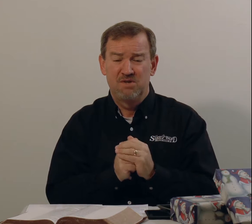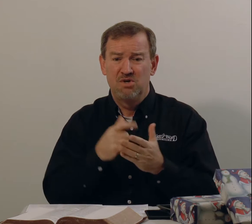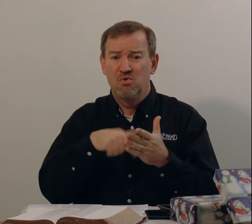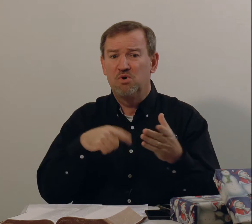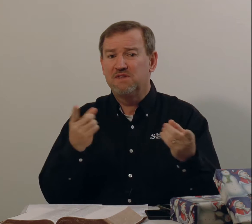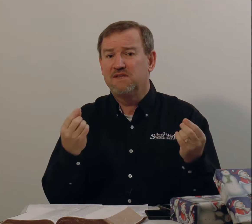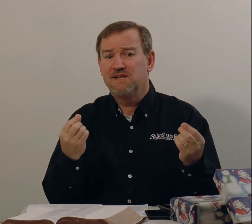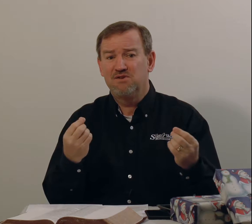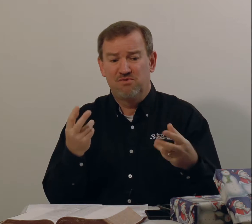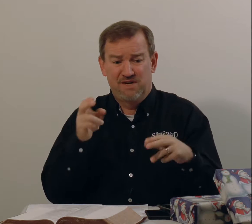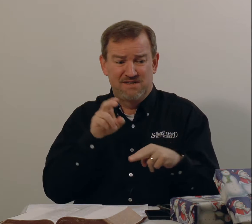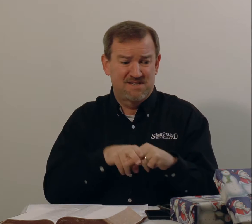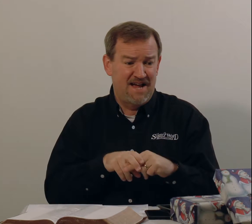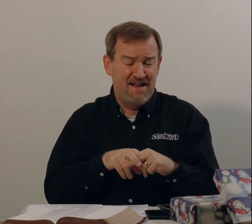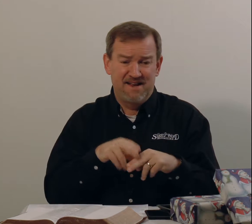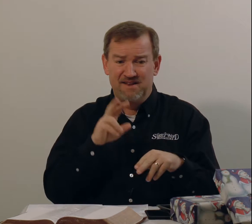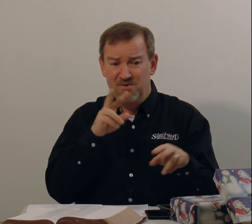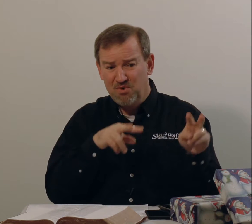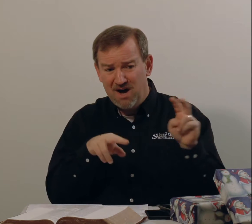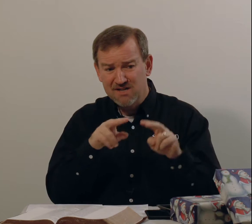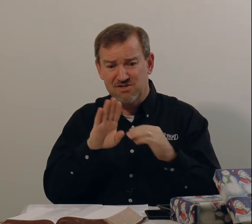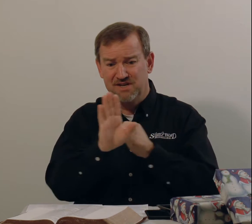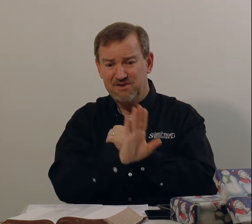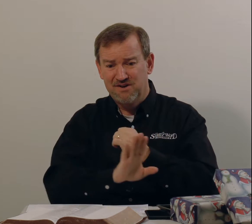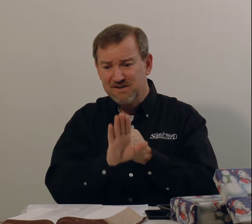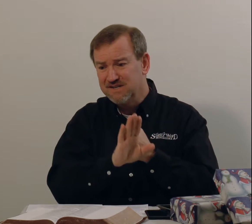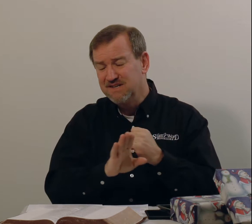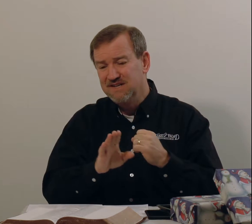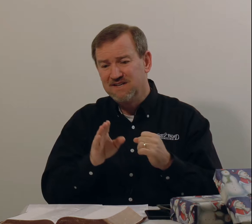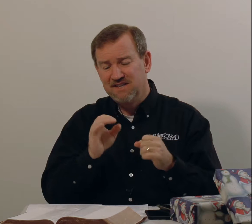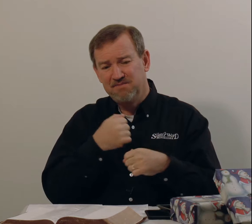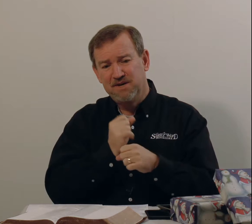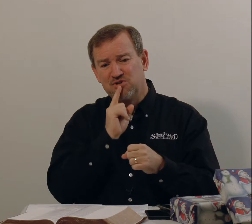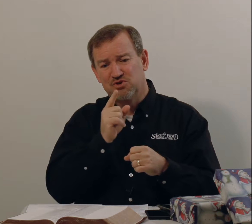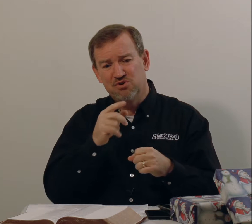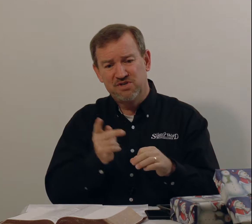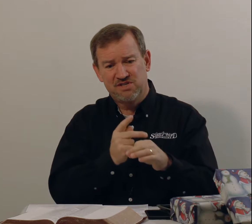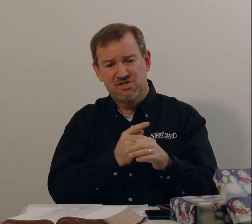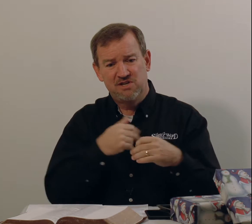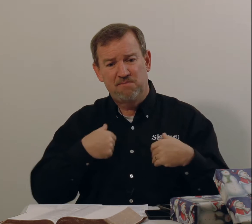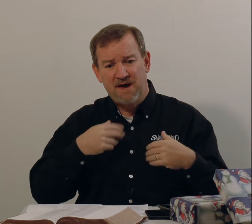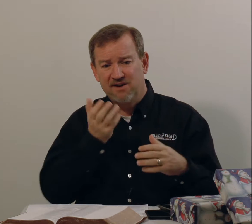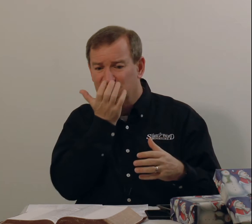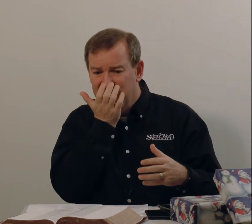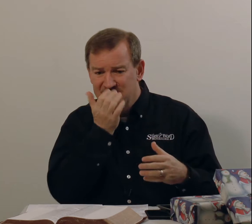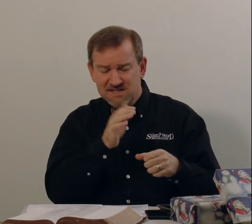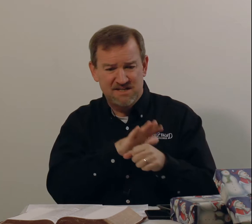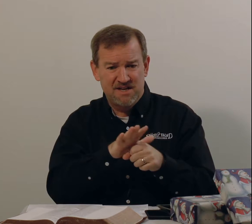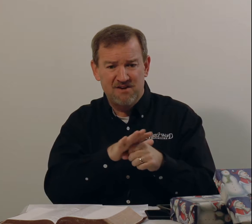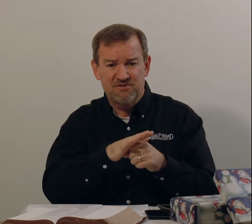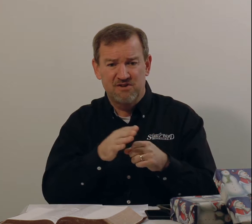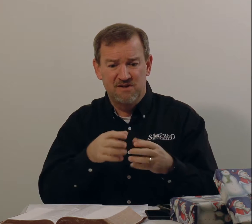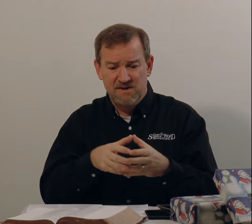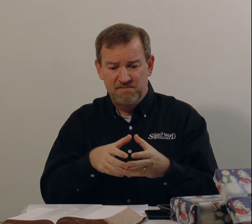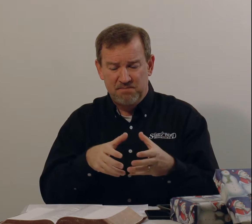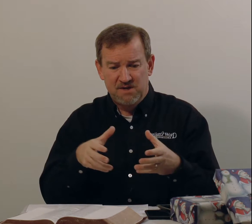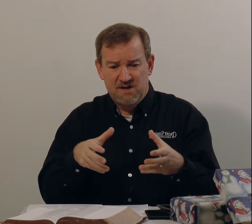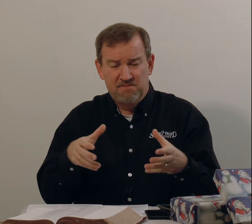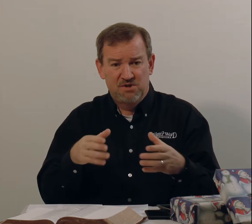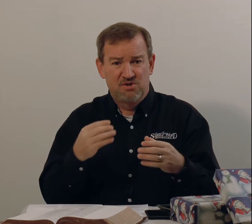What did they do? They sat and they watched, they guarded, they made sure that the sheep had grass enough to become, you